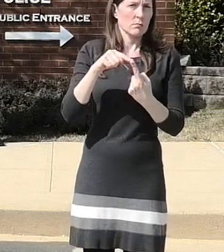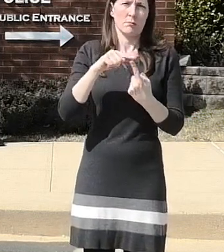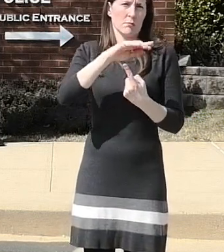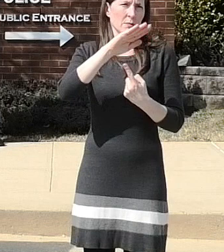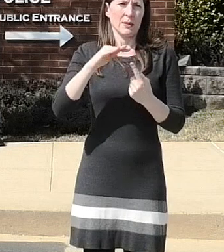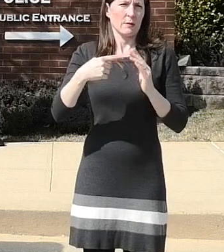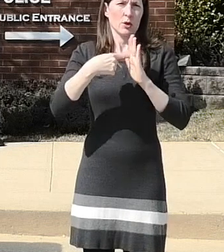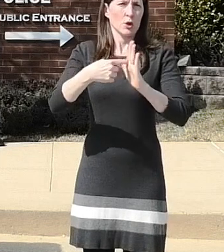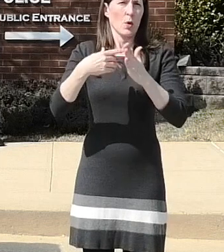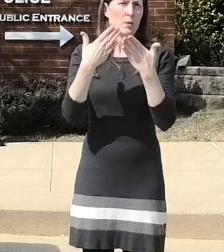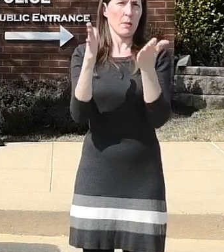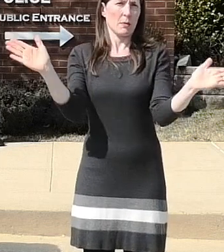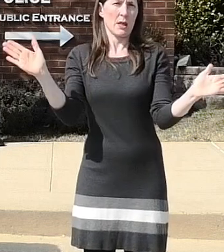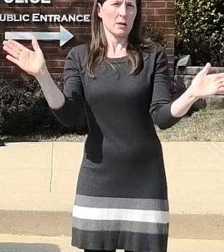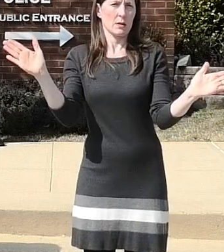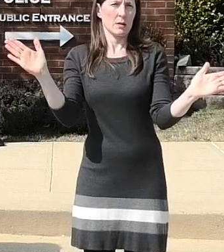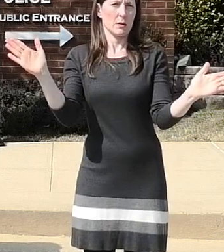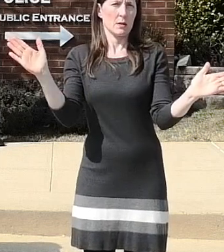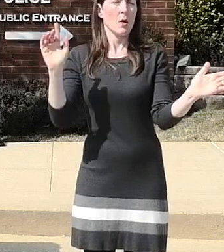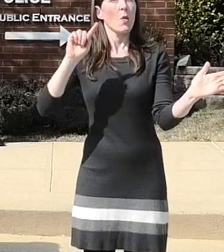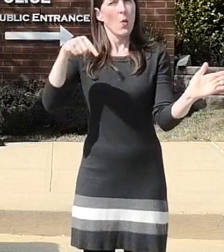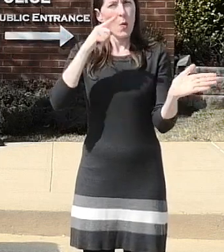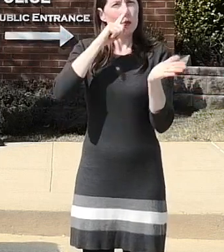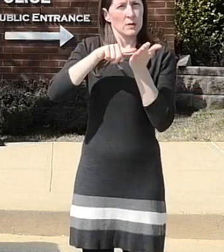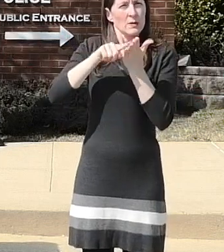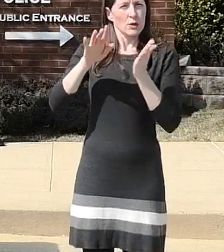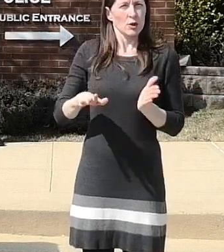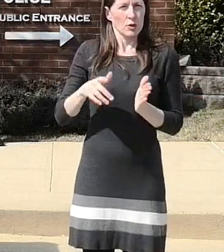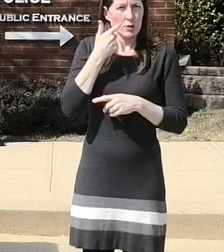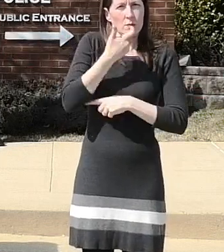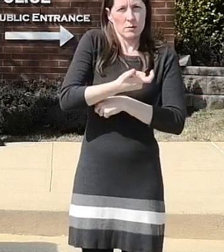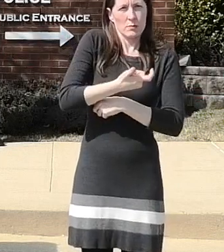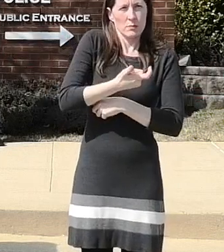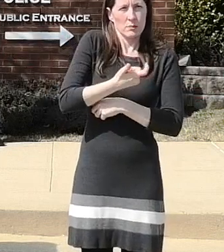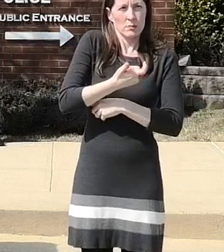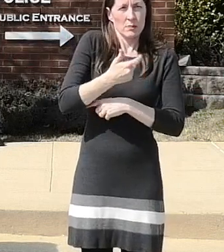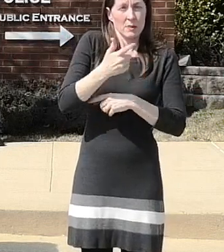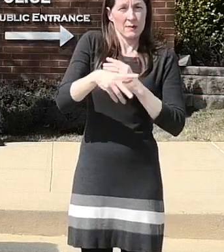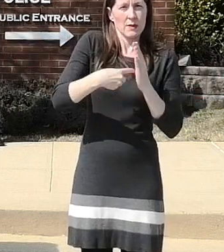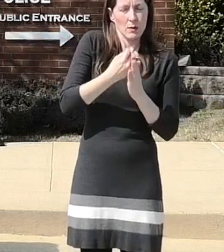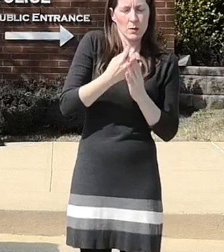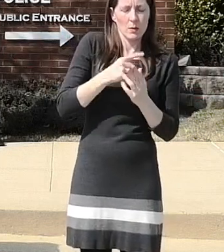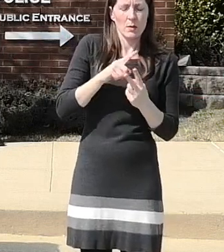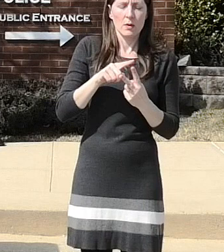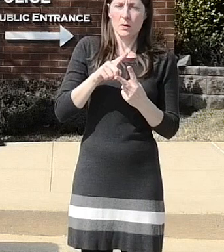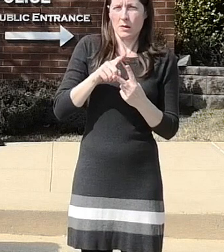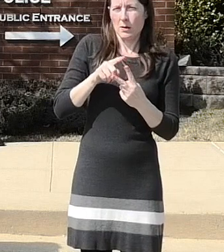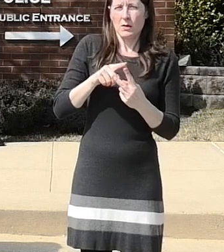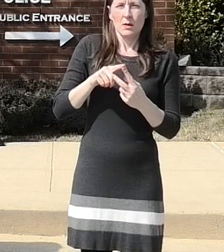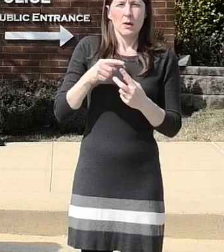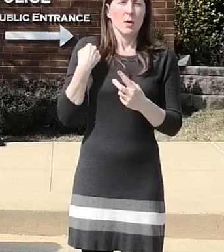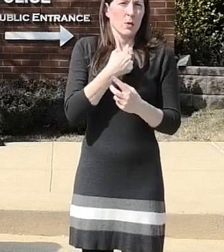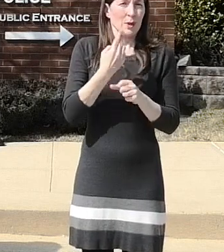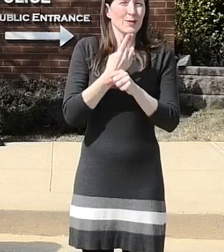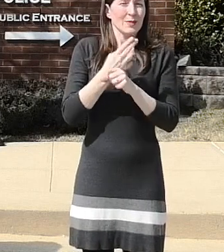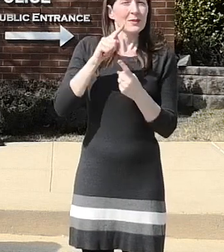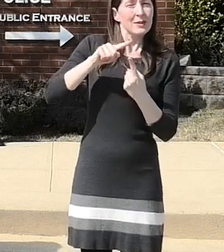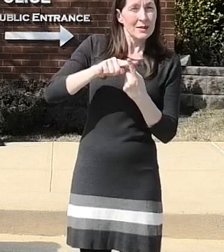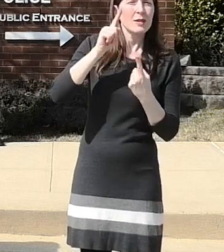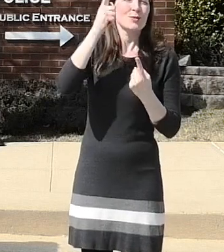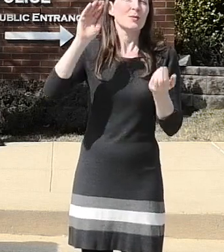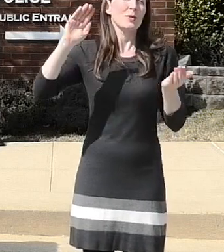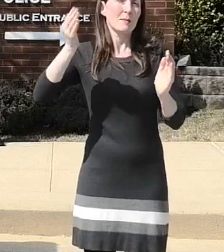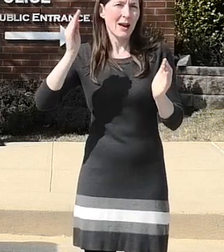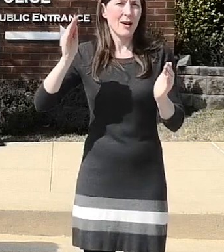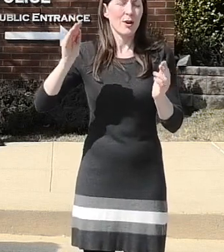public that was only um seen by investigators and uh like we mentioned before that's what we used to compare to the